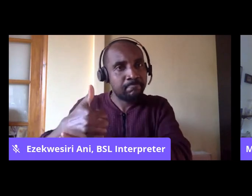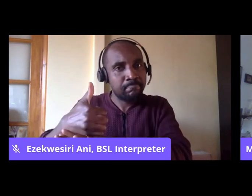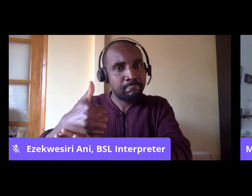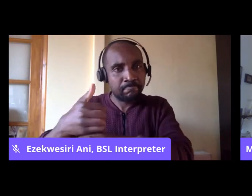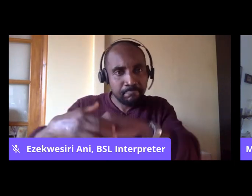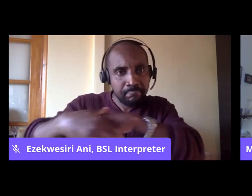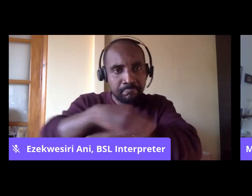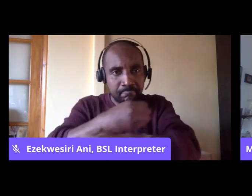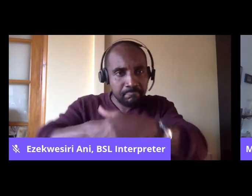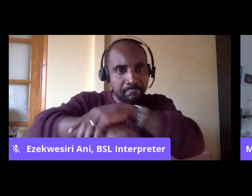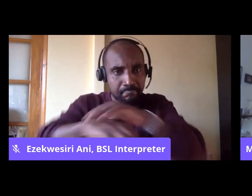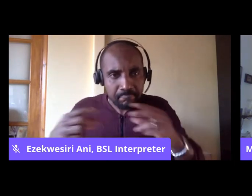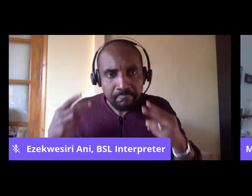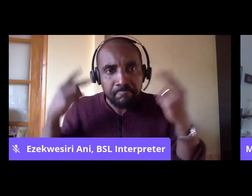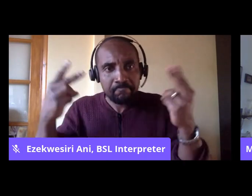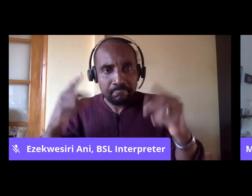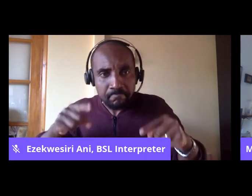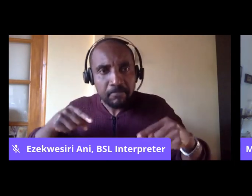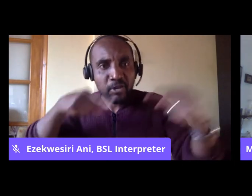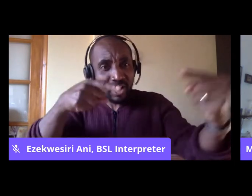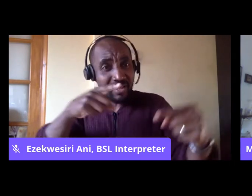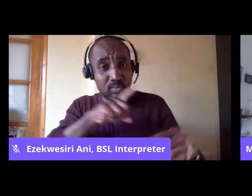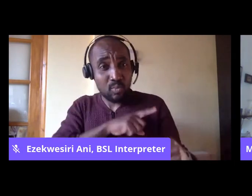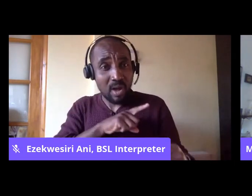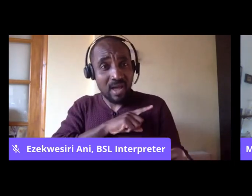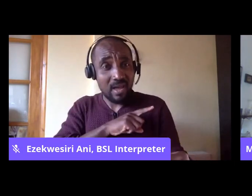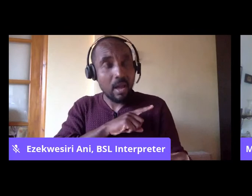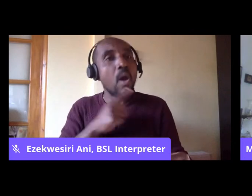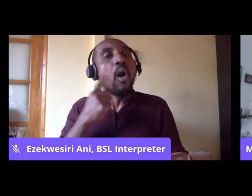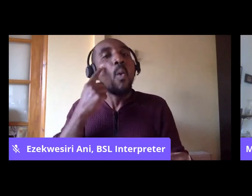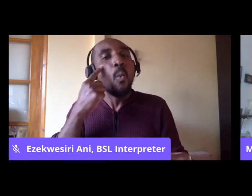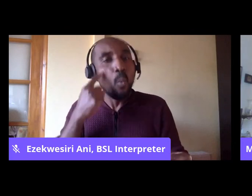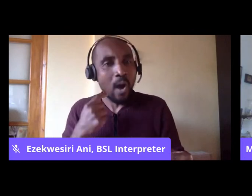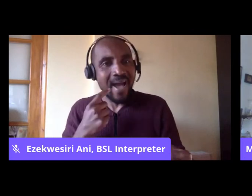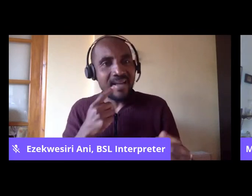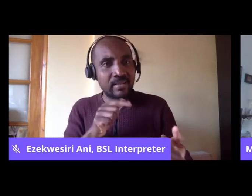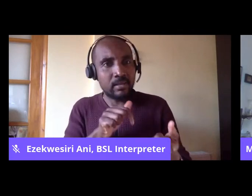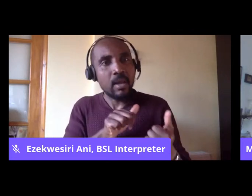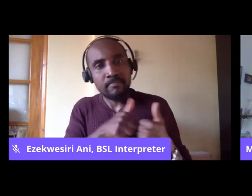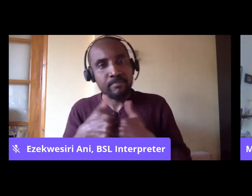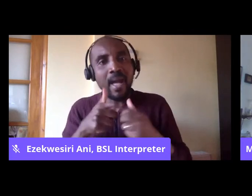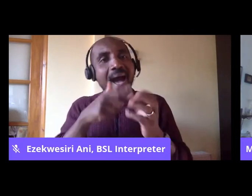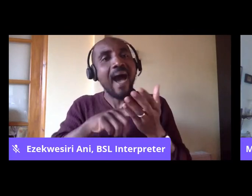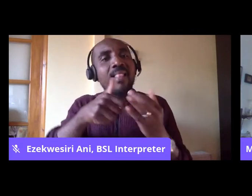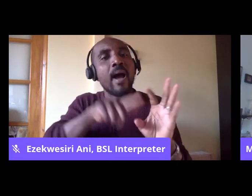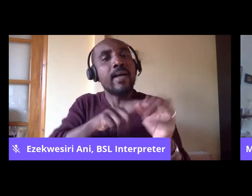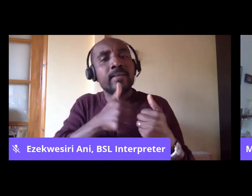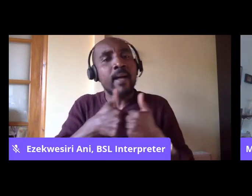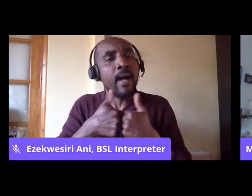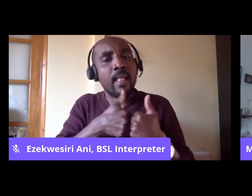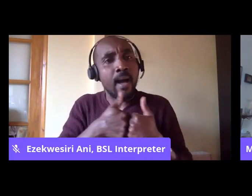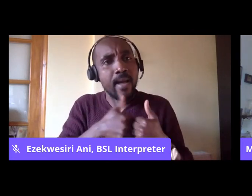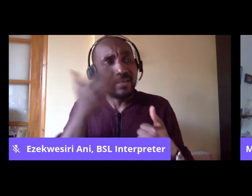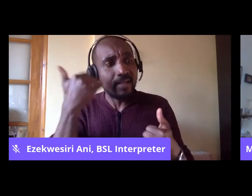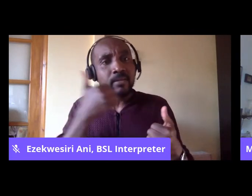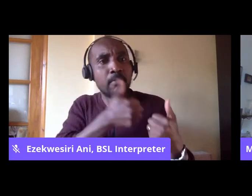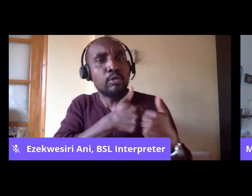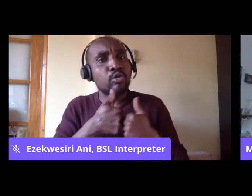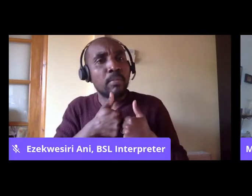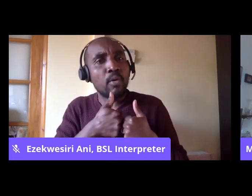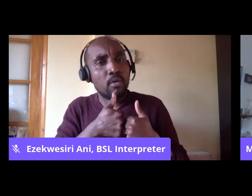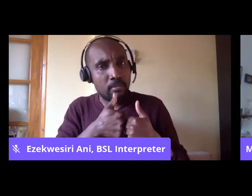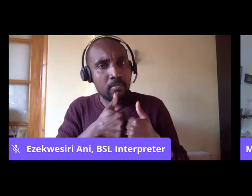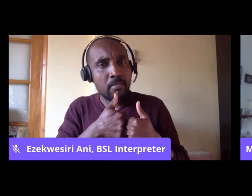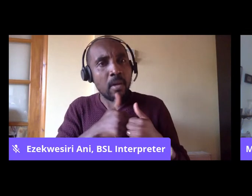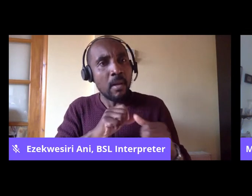kind of complacency. And they did so with white allies. But it was the first black-led campaign, so far